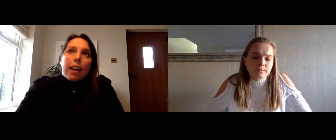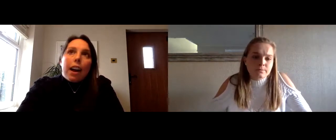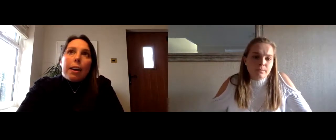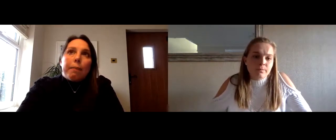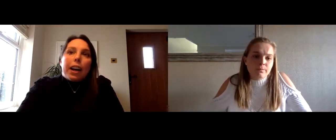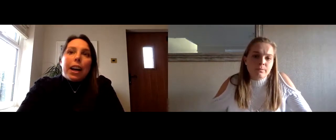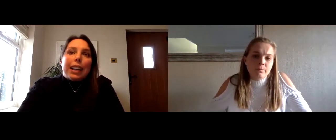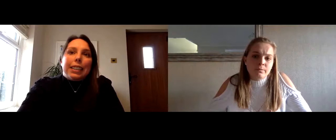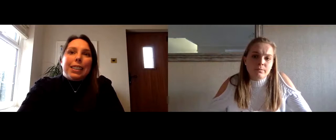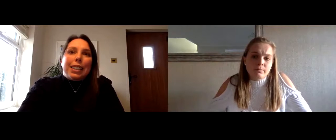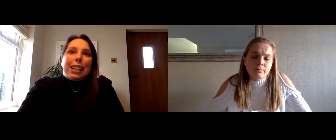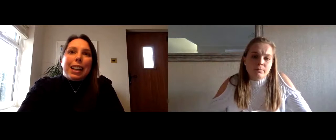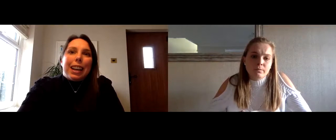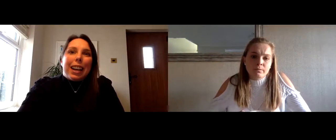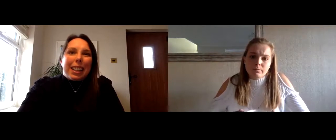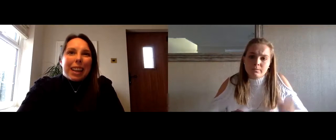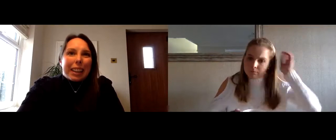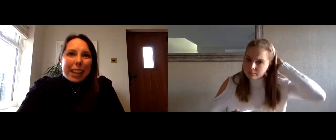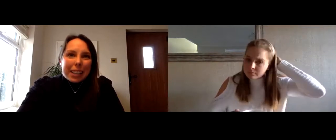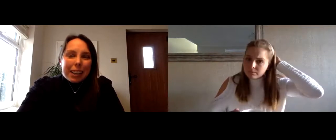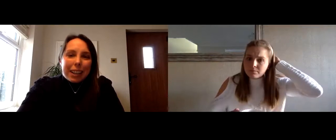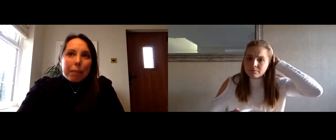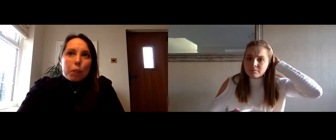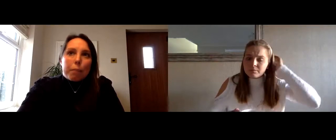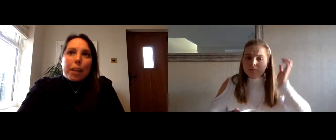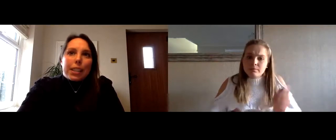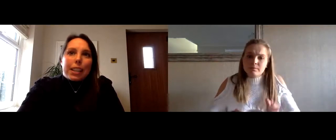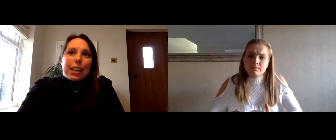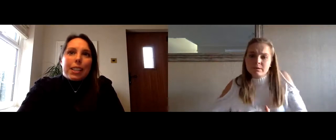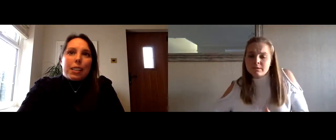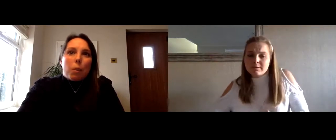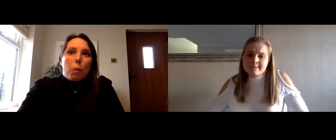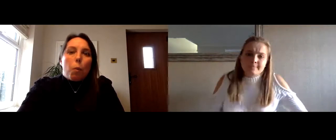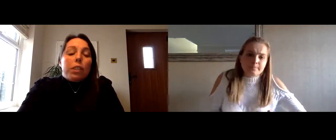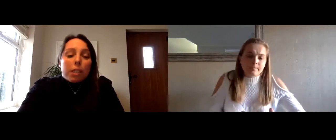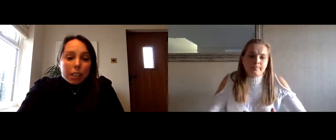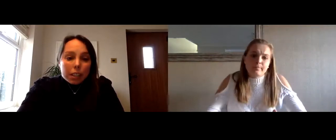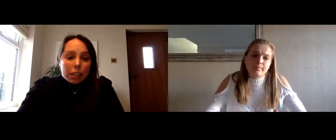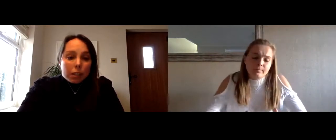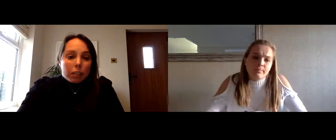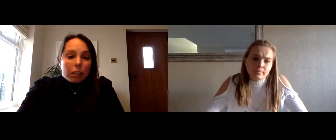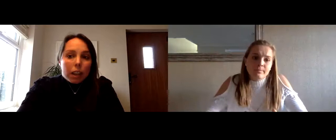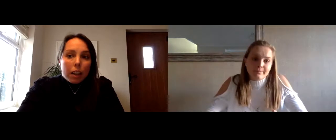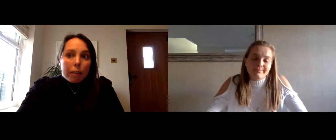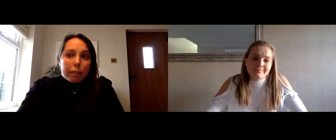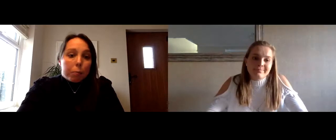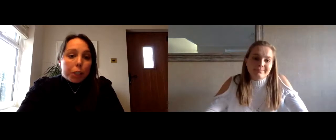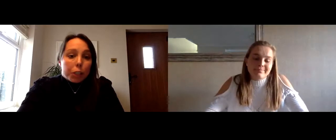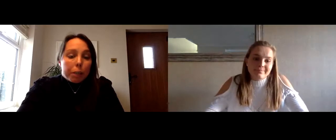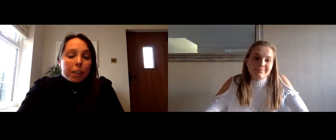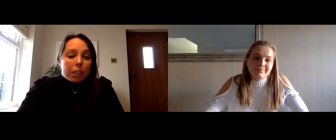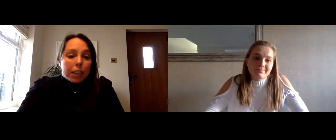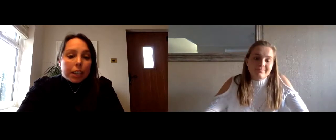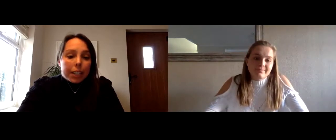um and at that time gymnastics wasn't successful um for